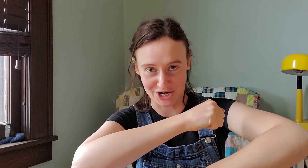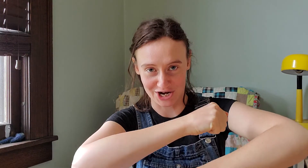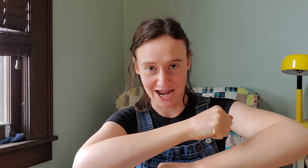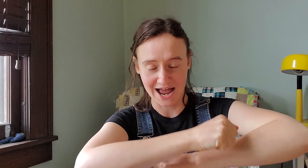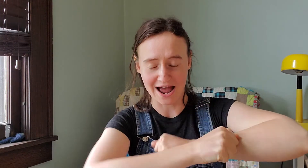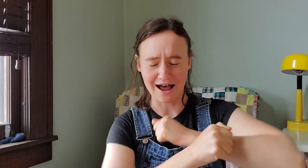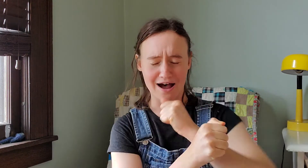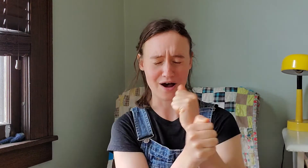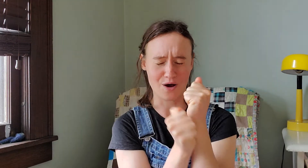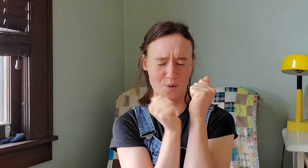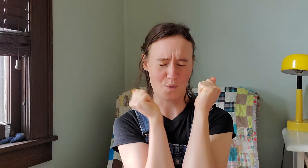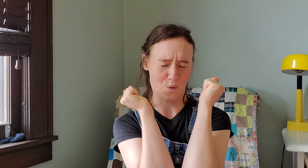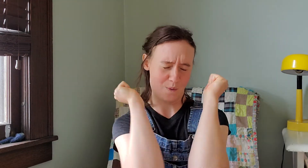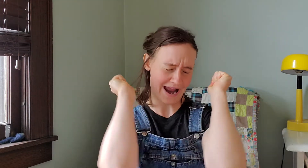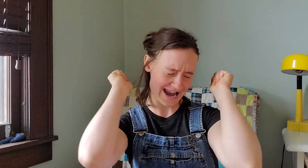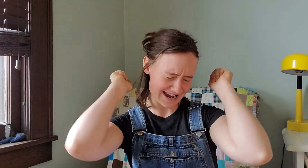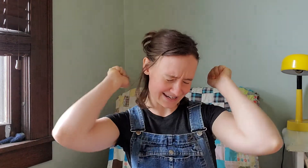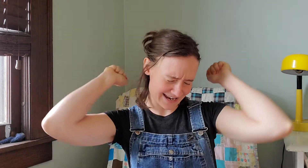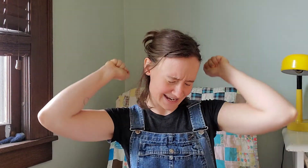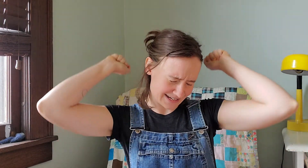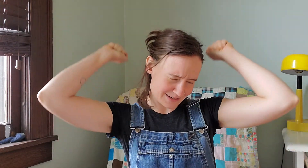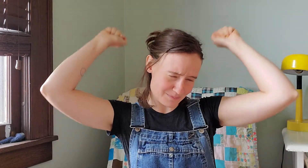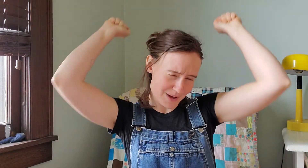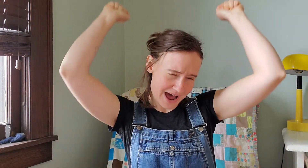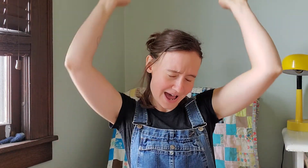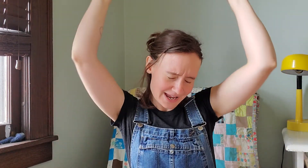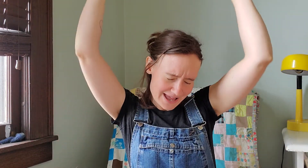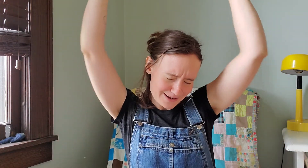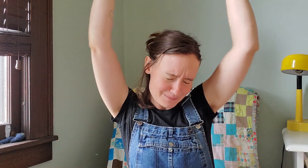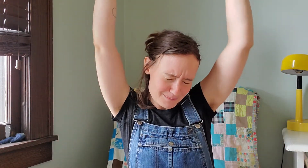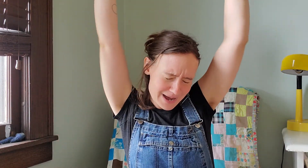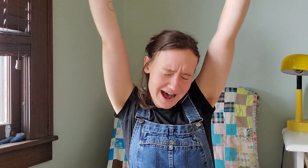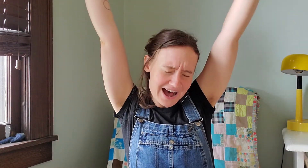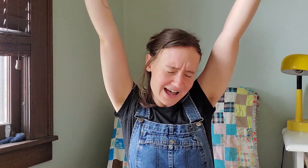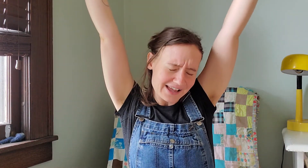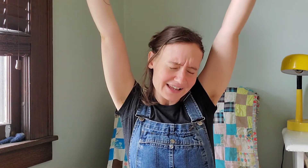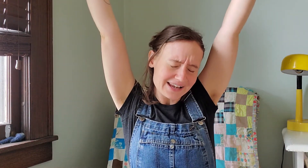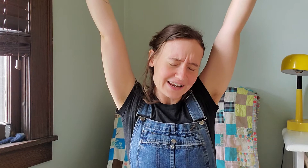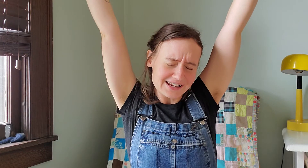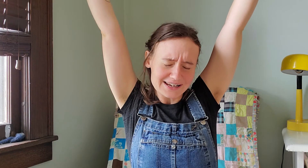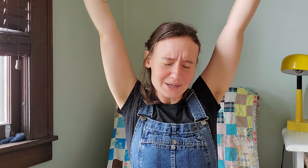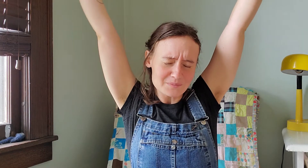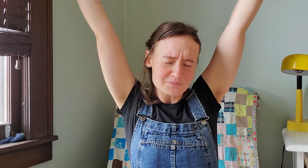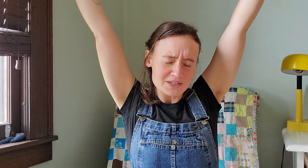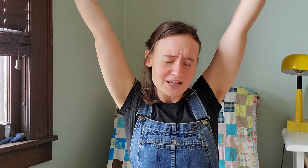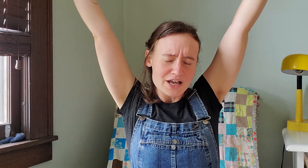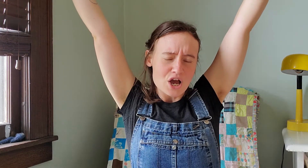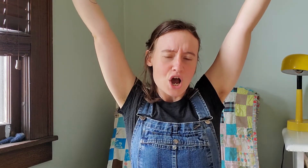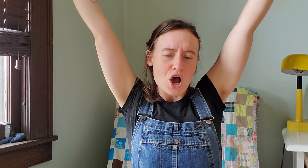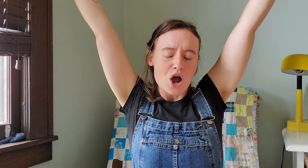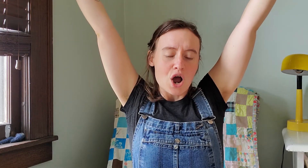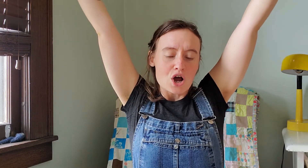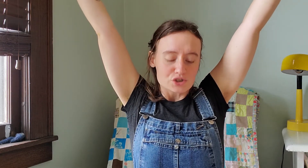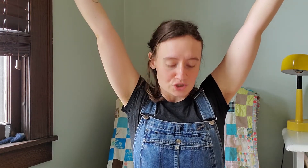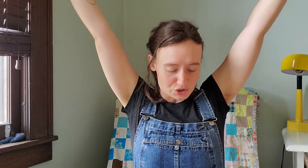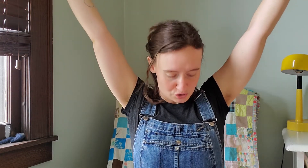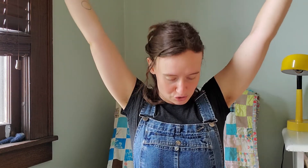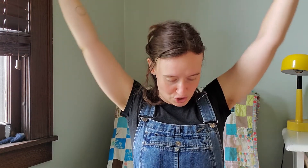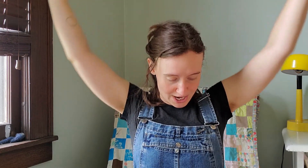awakened by and by, stretched